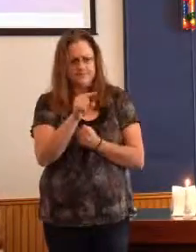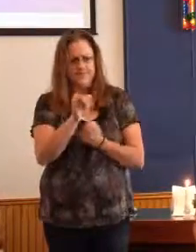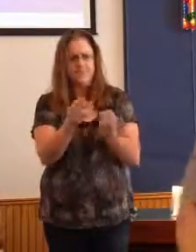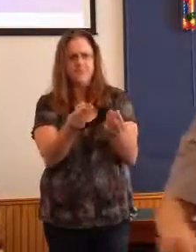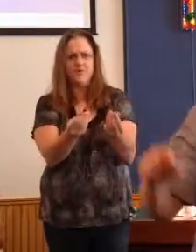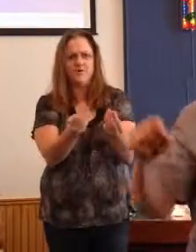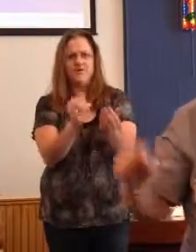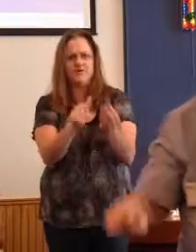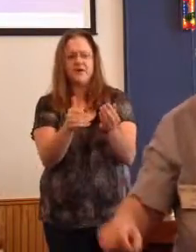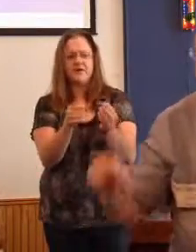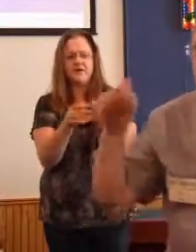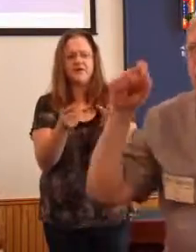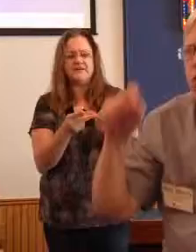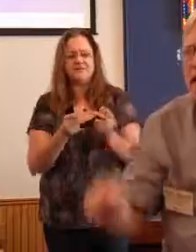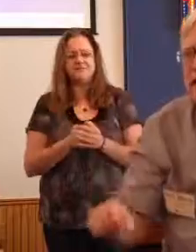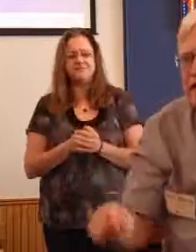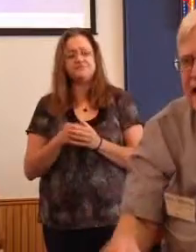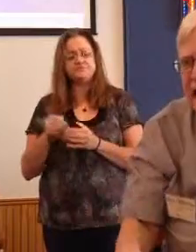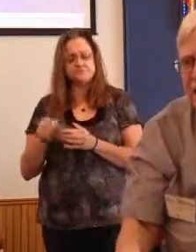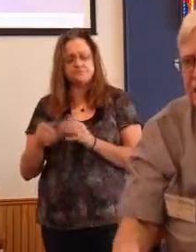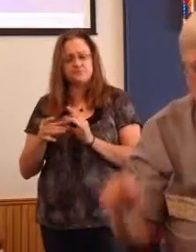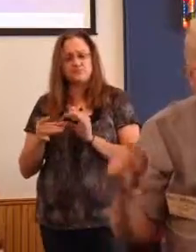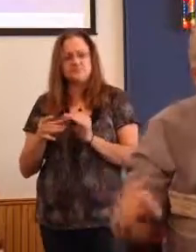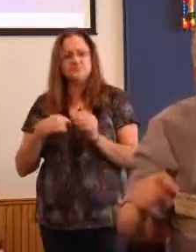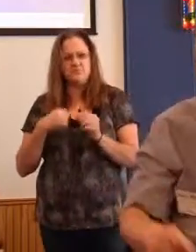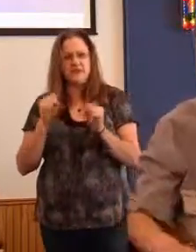And they say, we can attack. We can win.